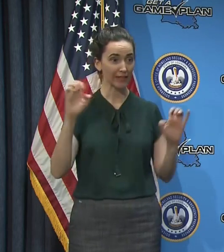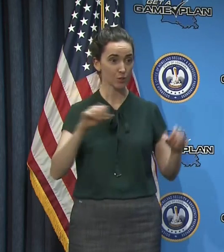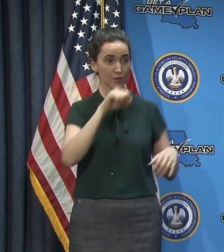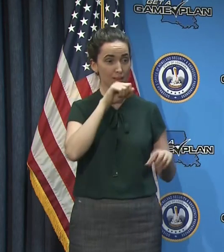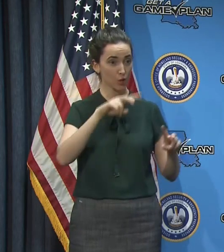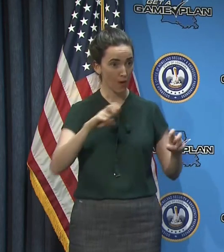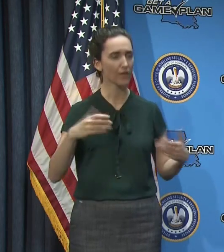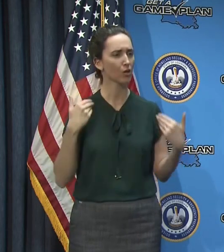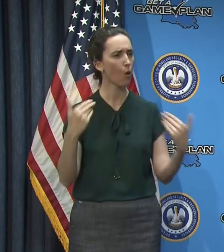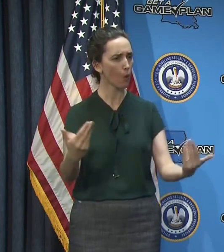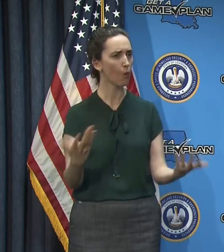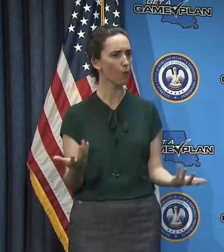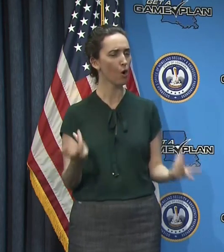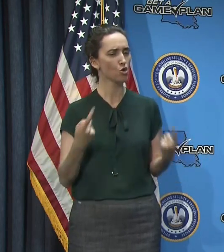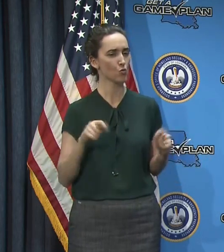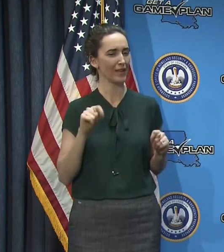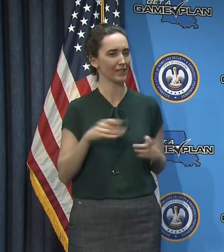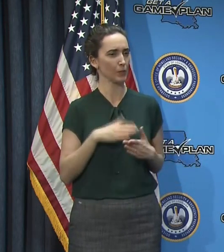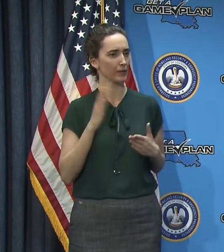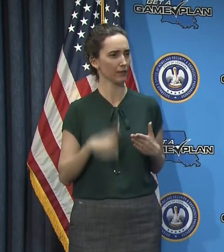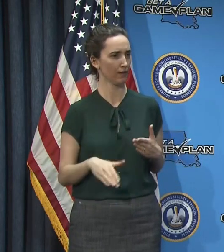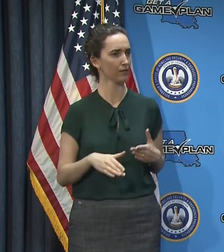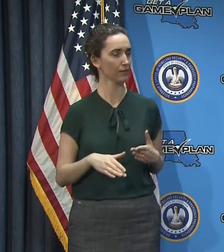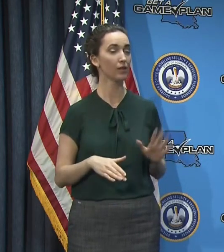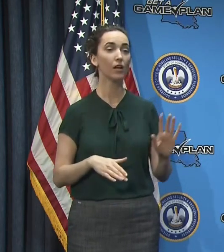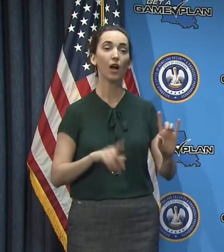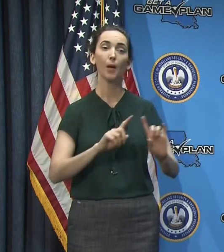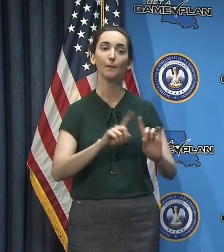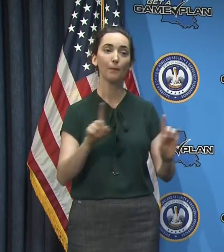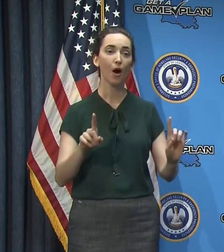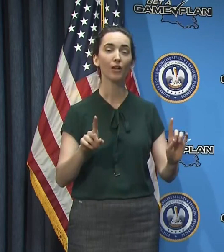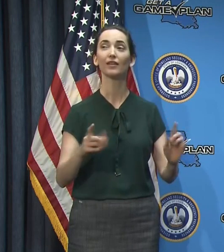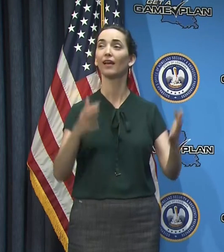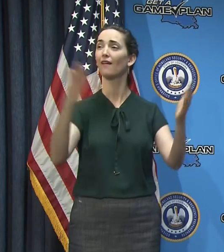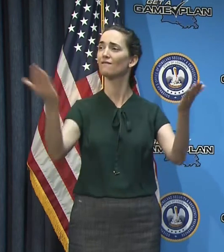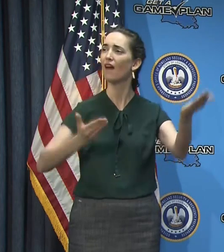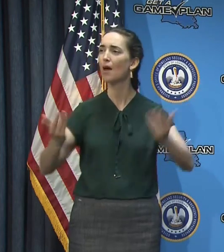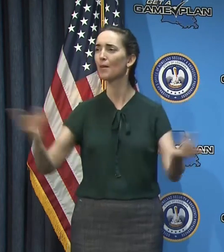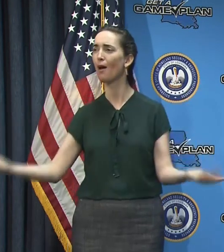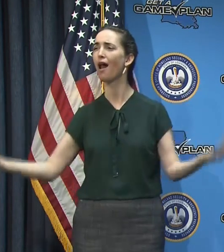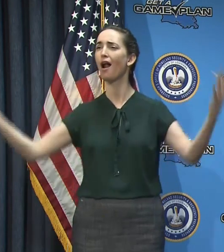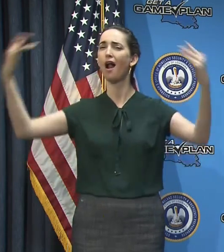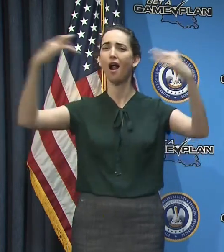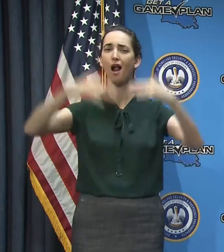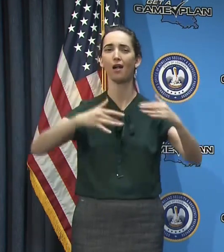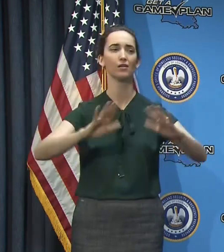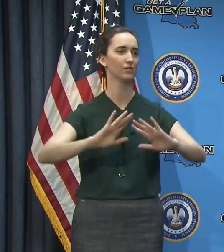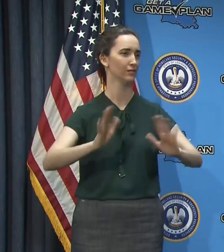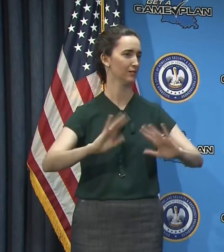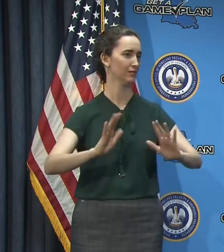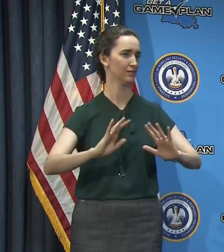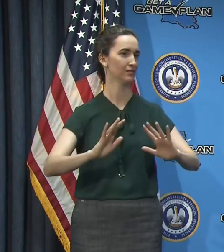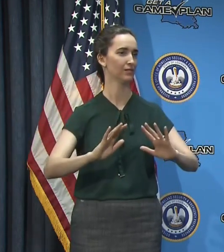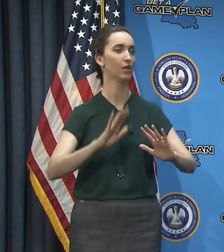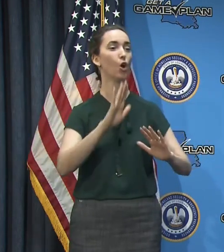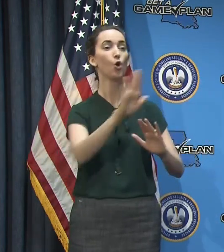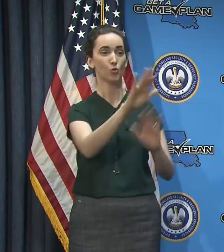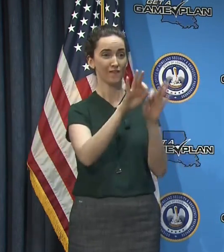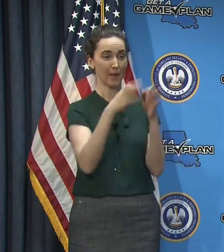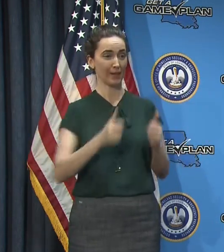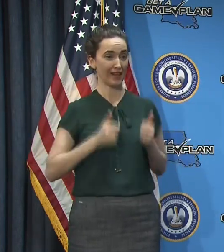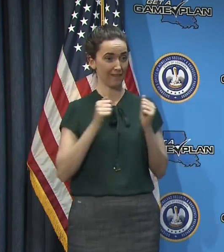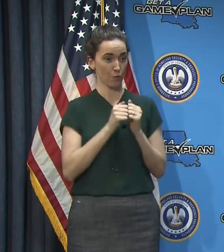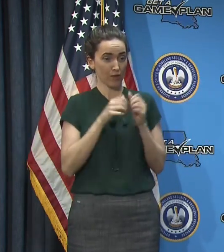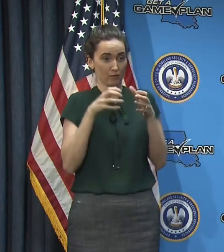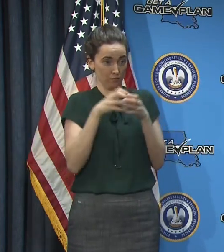try to do that, uh, this weekend too, but don't have a block party and don't have more than, more than, uh, your immediate family unit